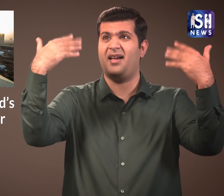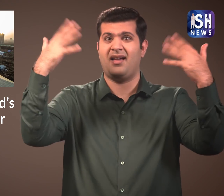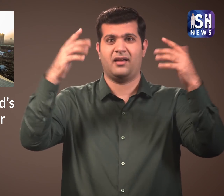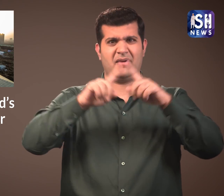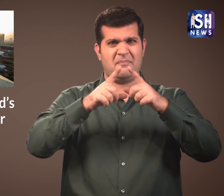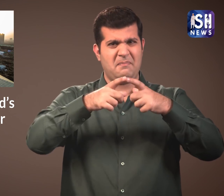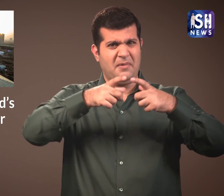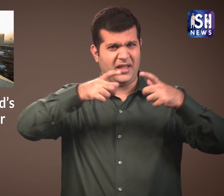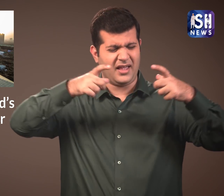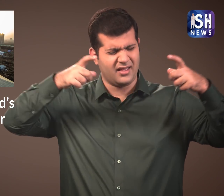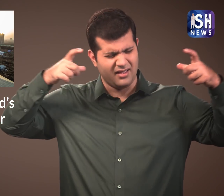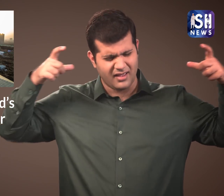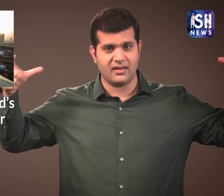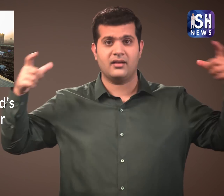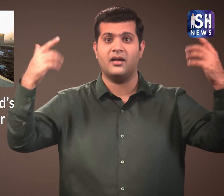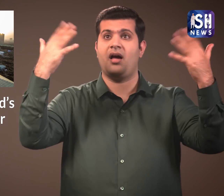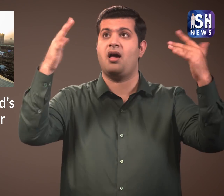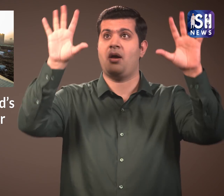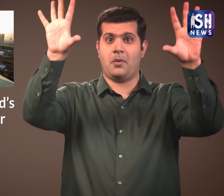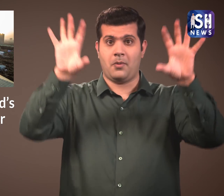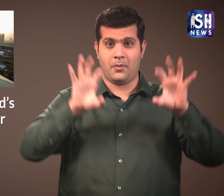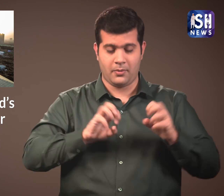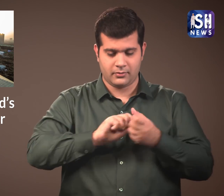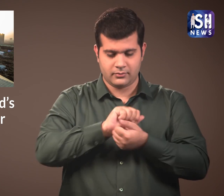They have created world's largest air purifier.